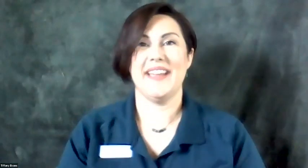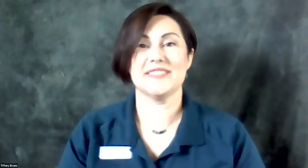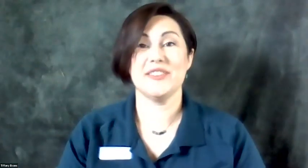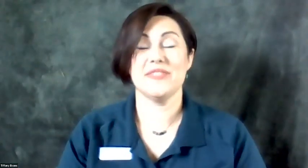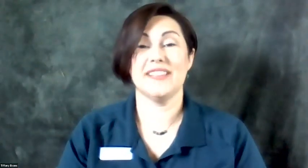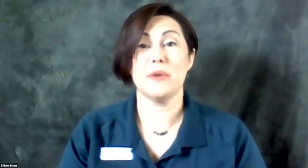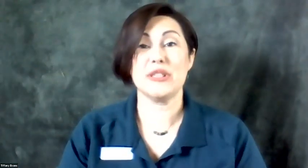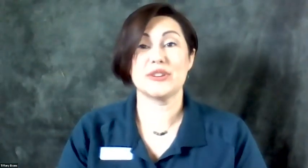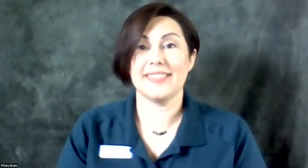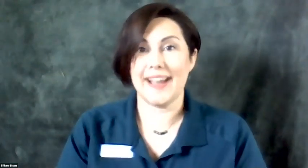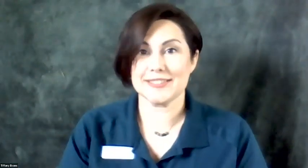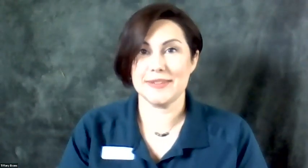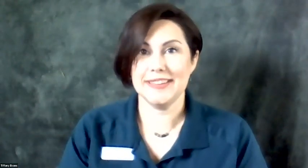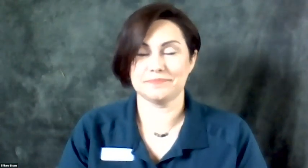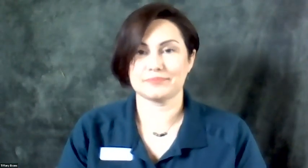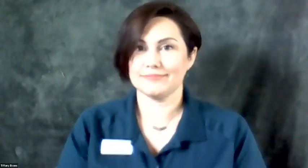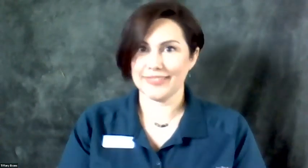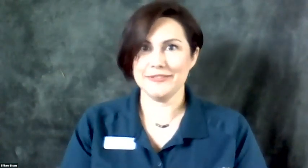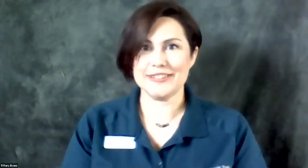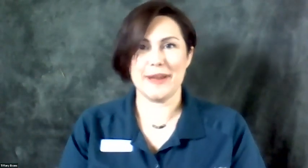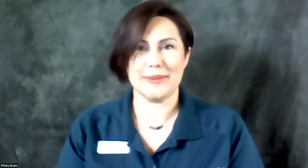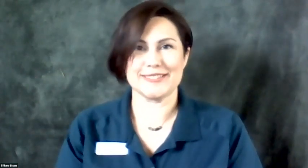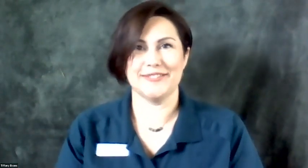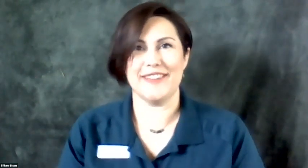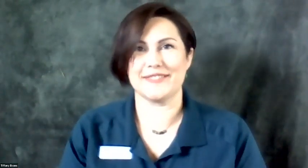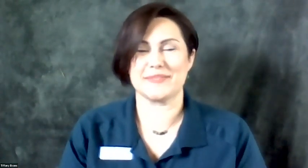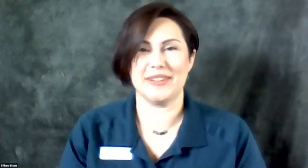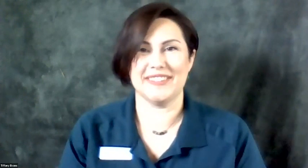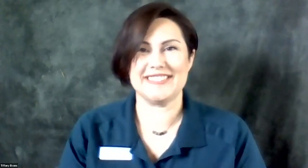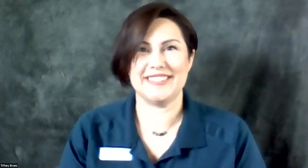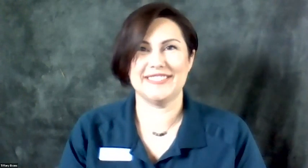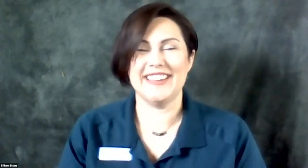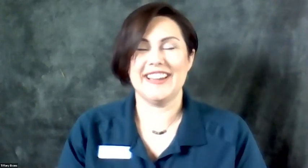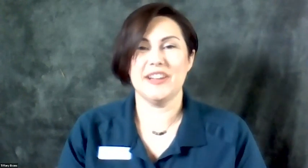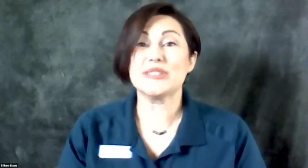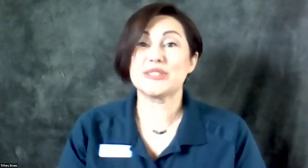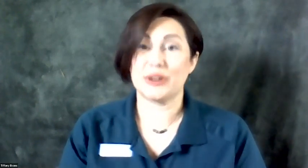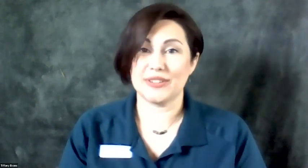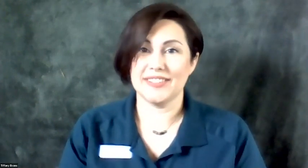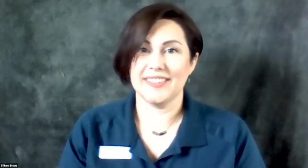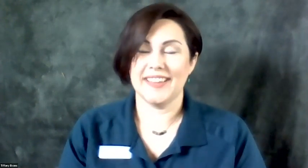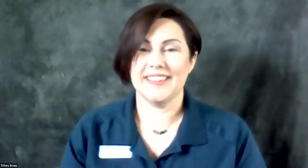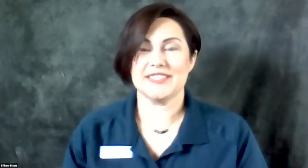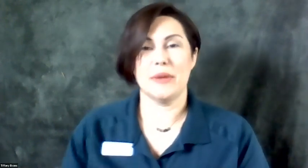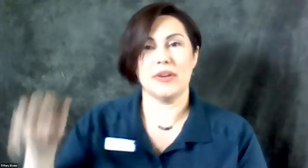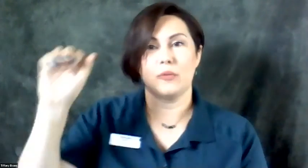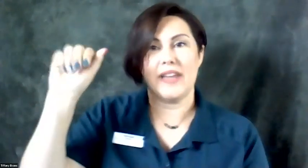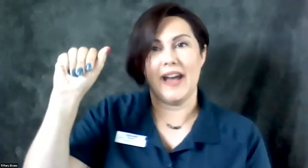So the one we learned last week, which is my personal favorite. was pretty fun to do um, is turtle. So remember we had our,